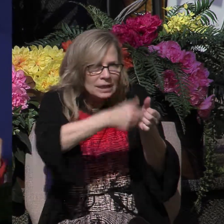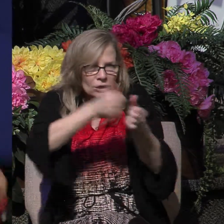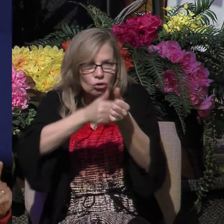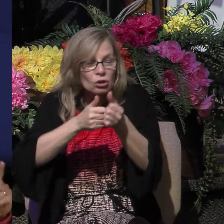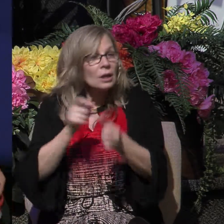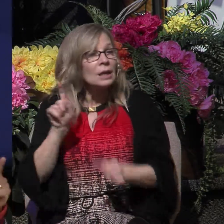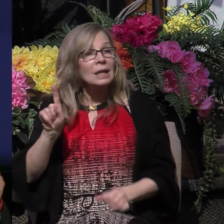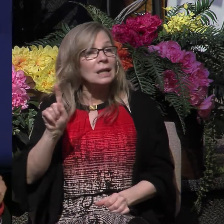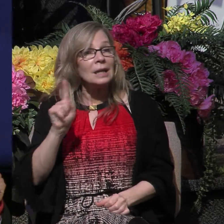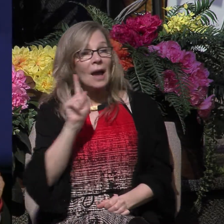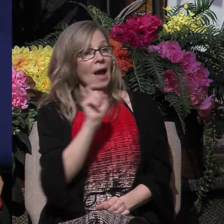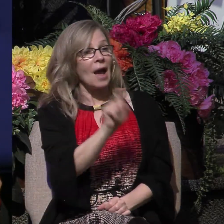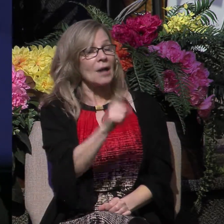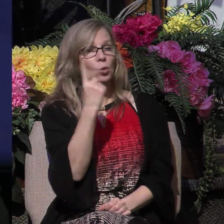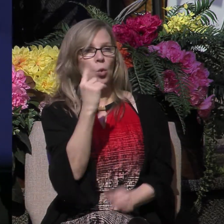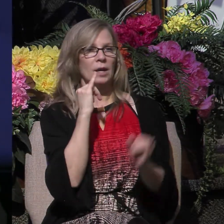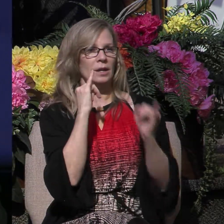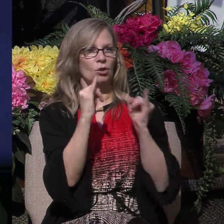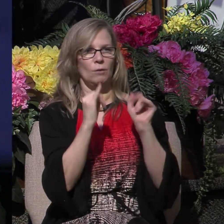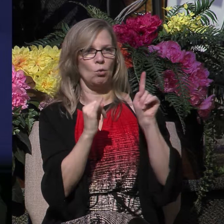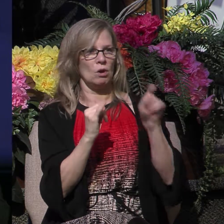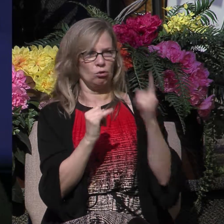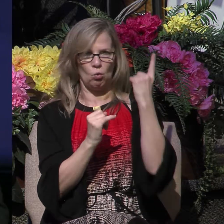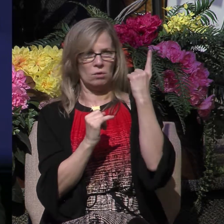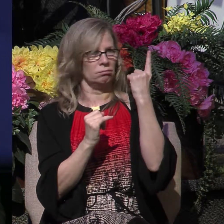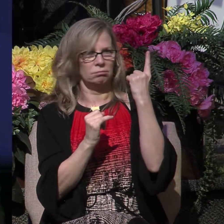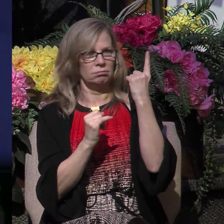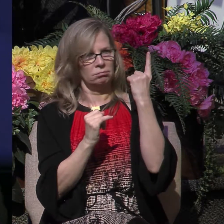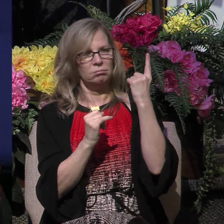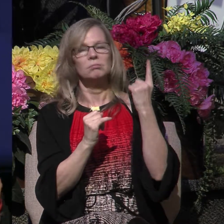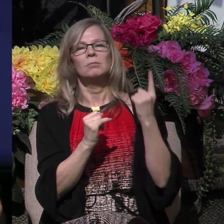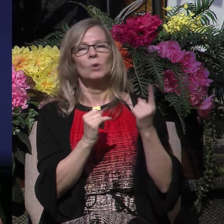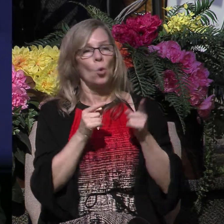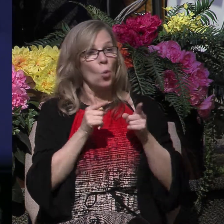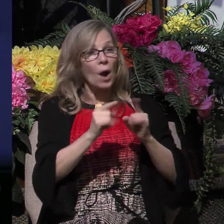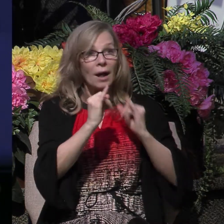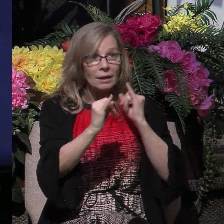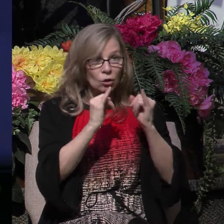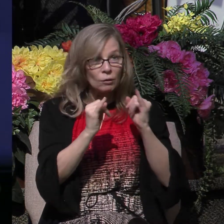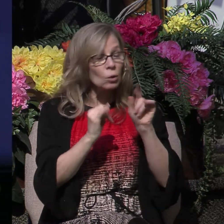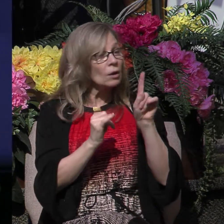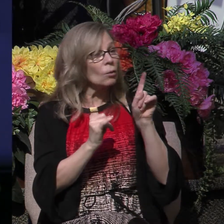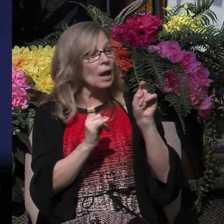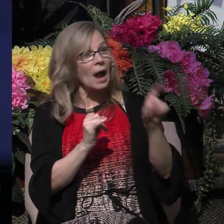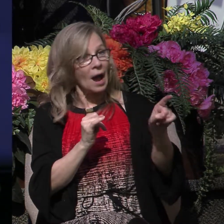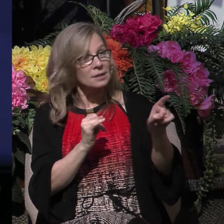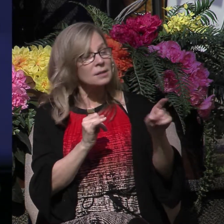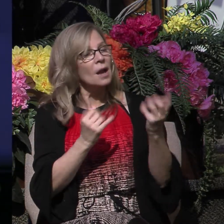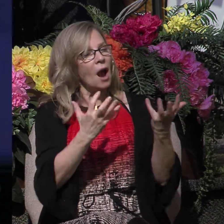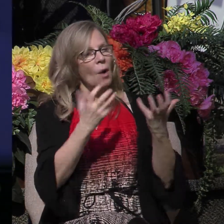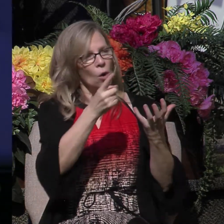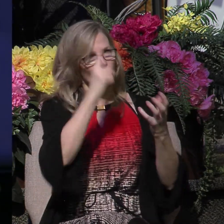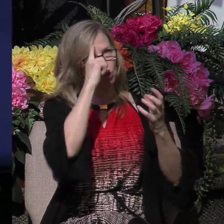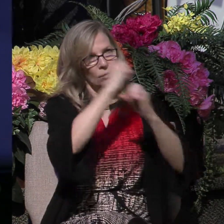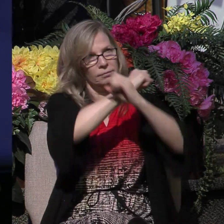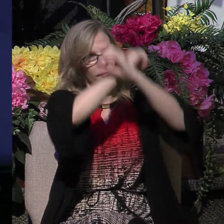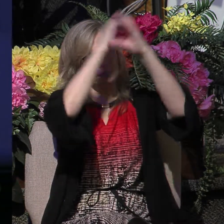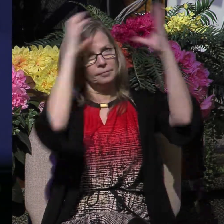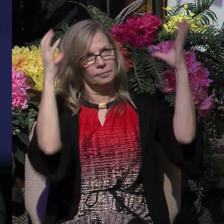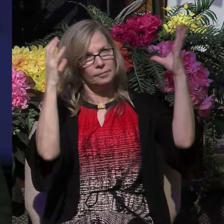question, that's all. Here's what he would say to each candidate as he interviewed them. Now, I want you to show me how you